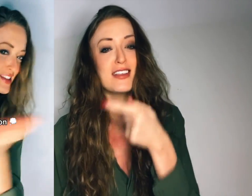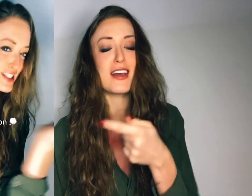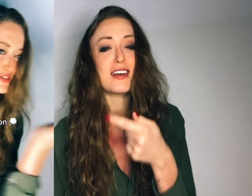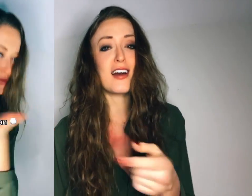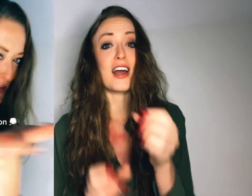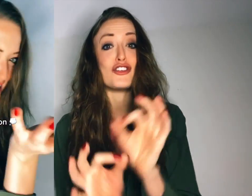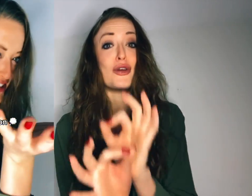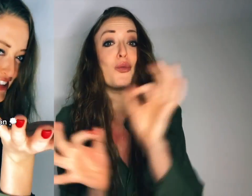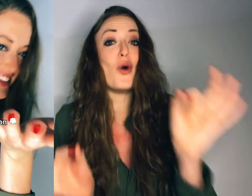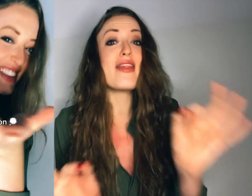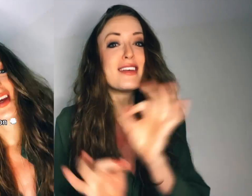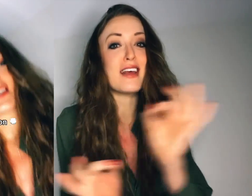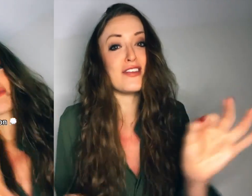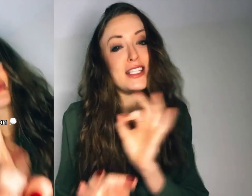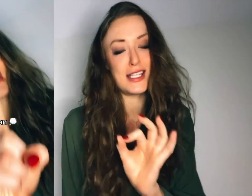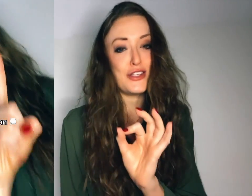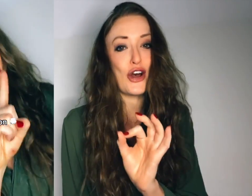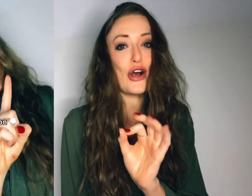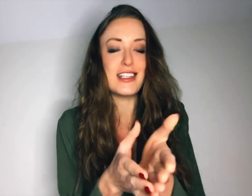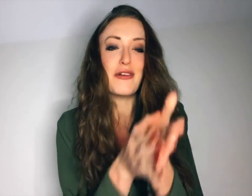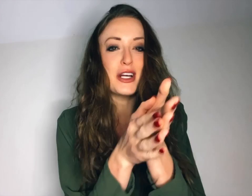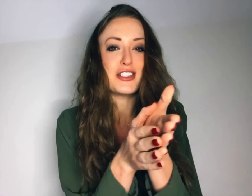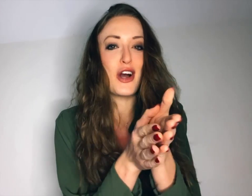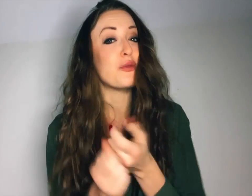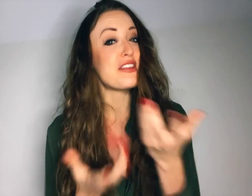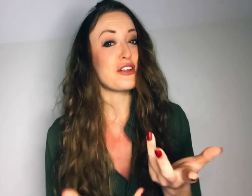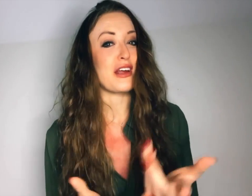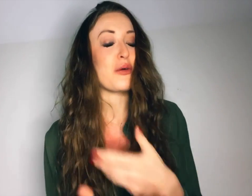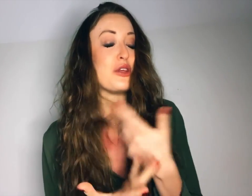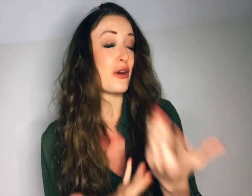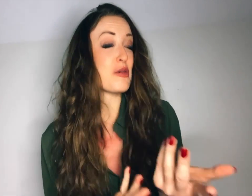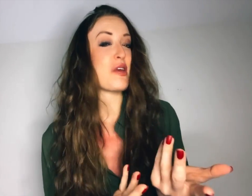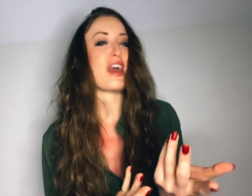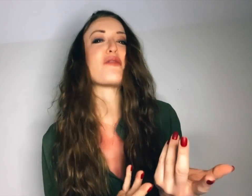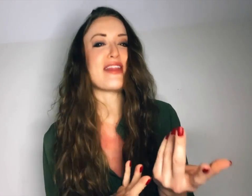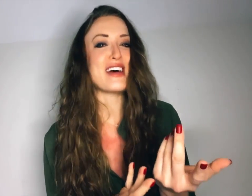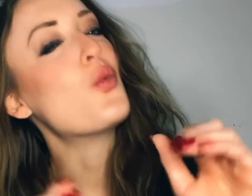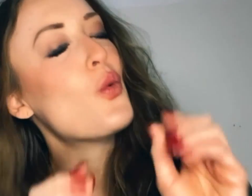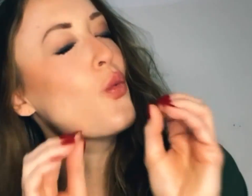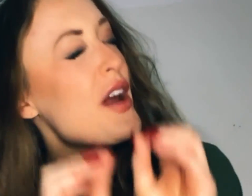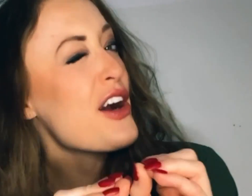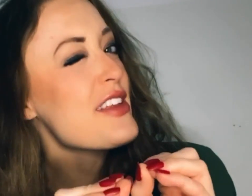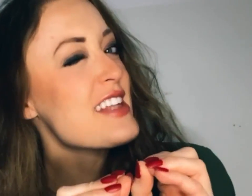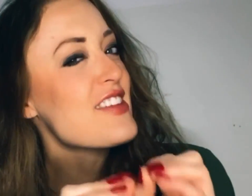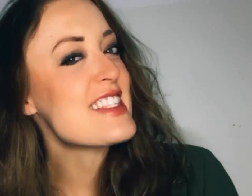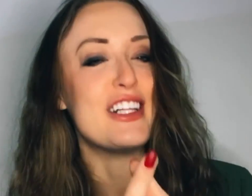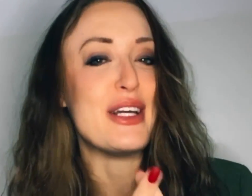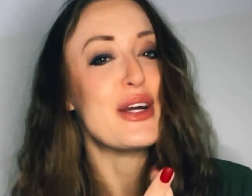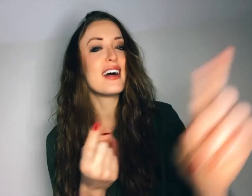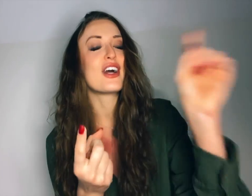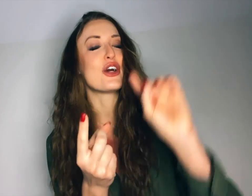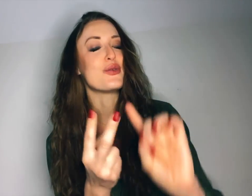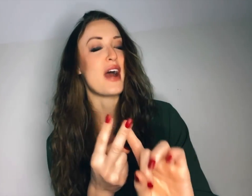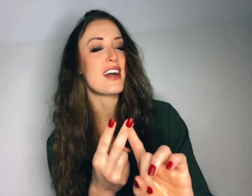TikTok, I shared what the seven C's are. Today we're going to talk about what they look like when you communicate with them. What are the seven C's? Clear, correct,